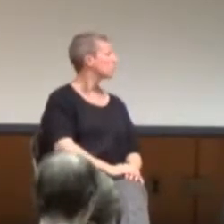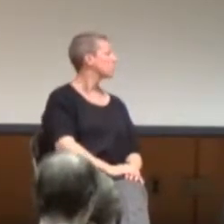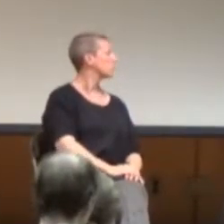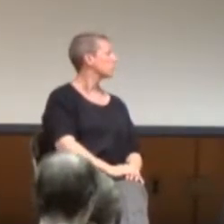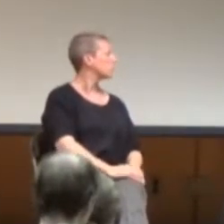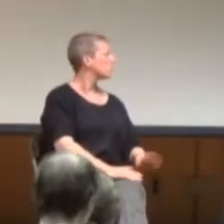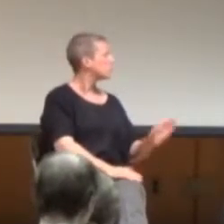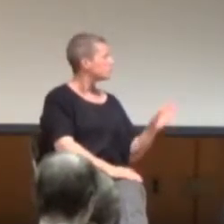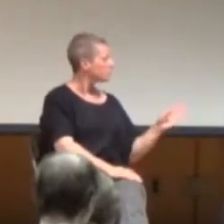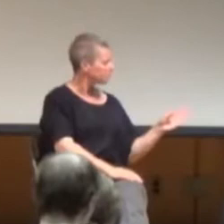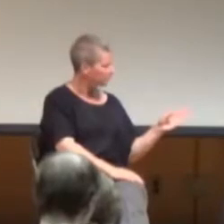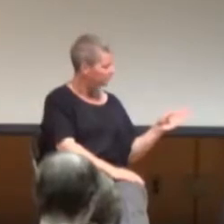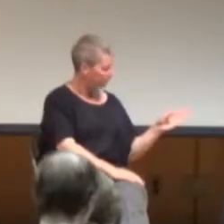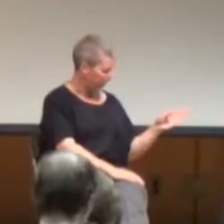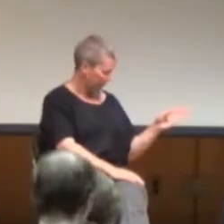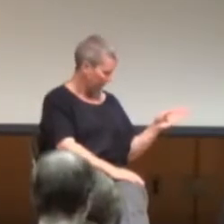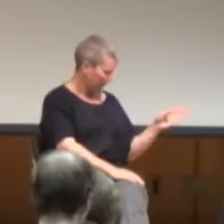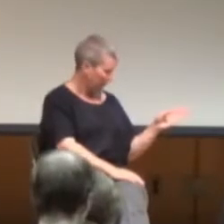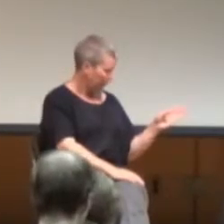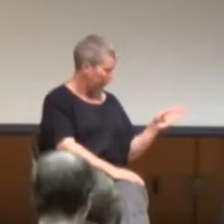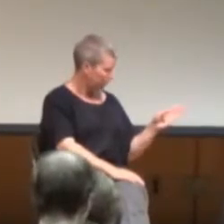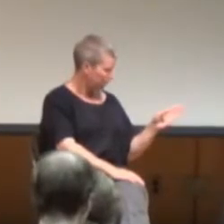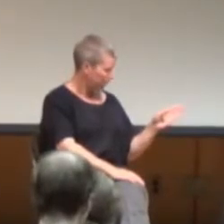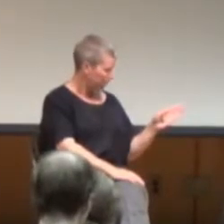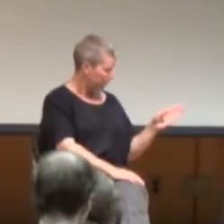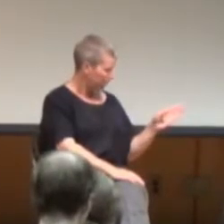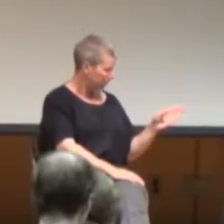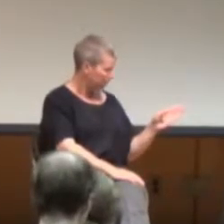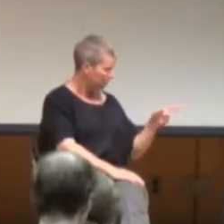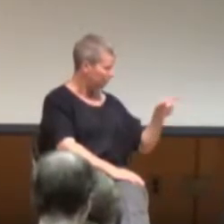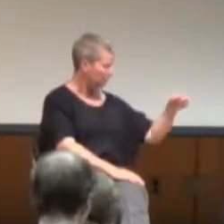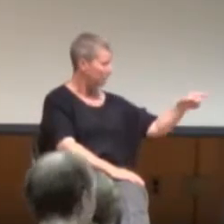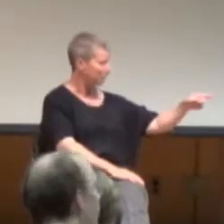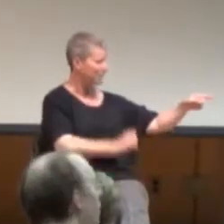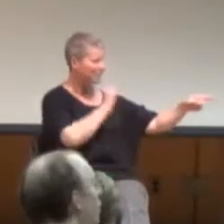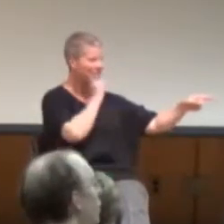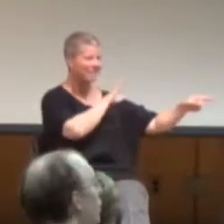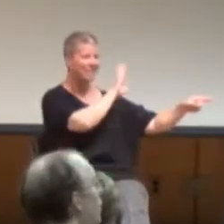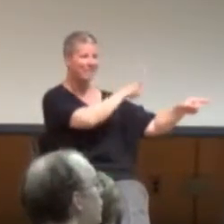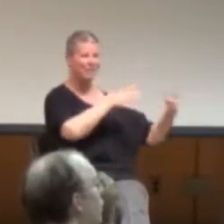Um, and I would like to say, um, and by the way, great dress, um,